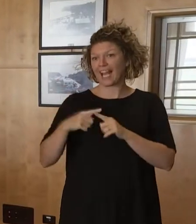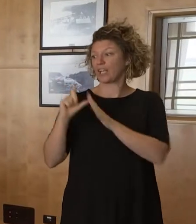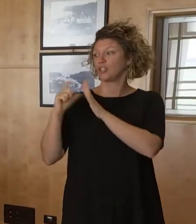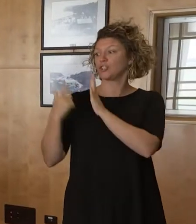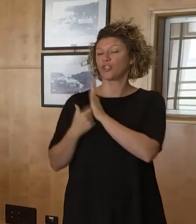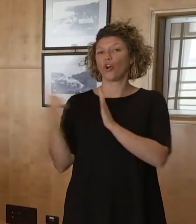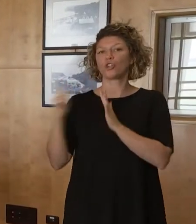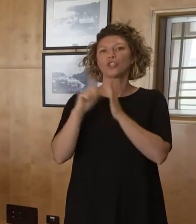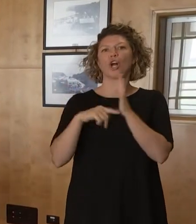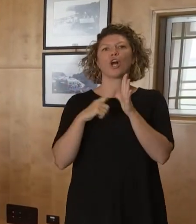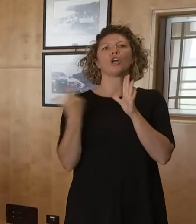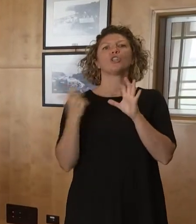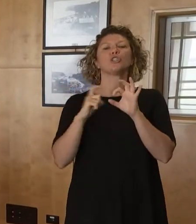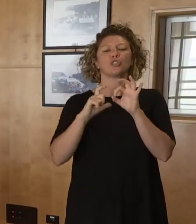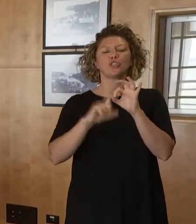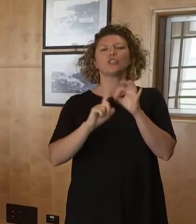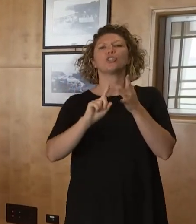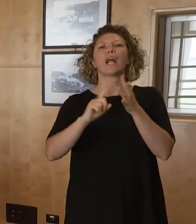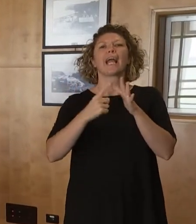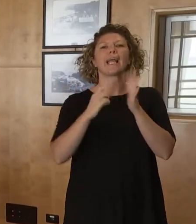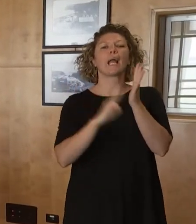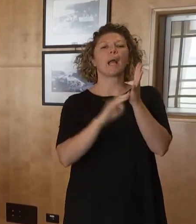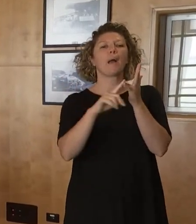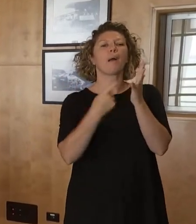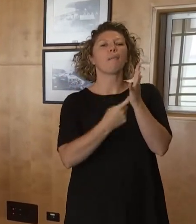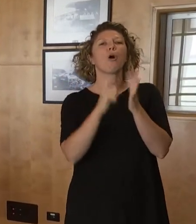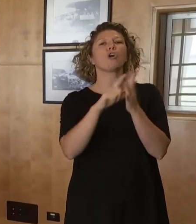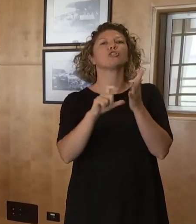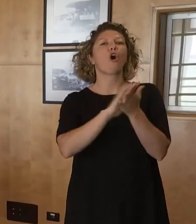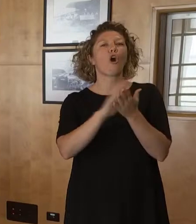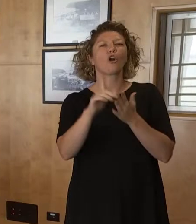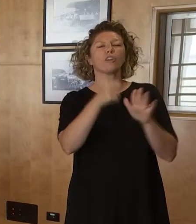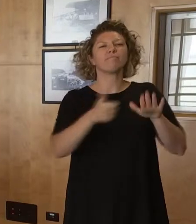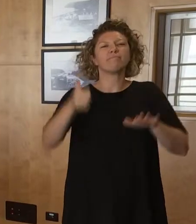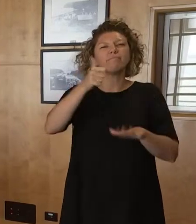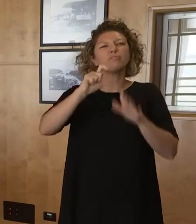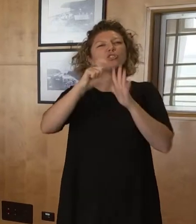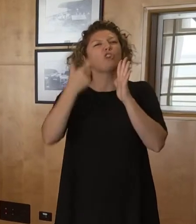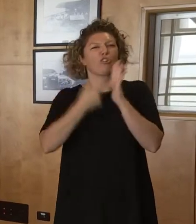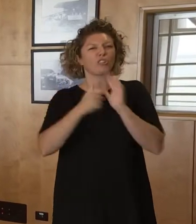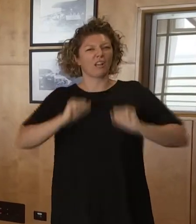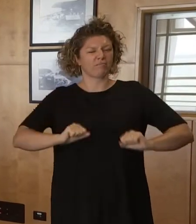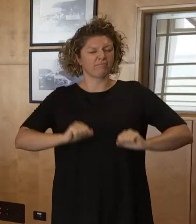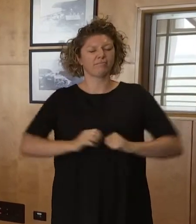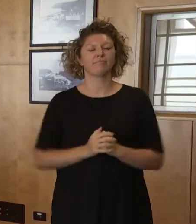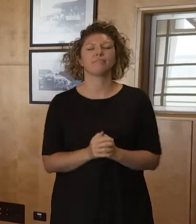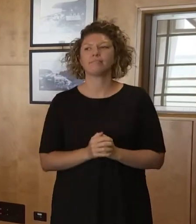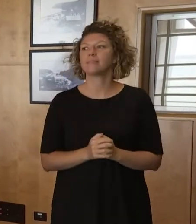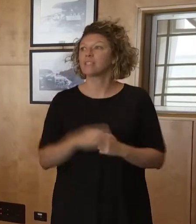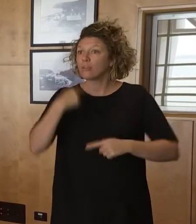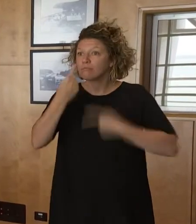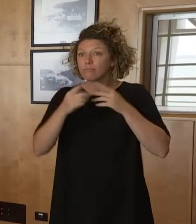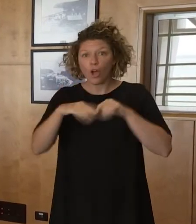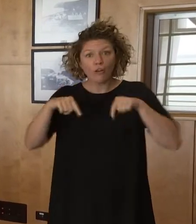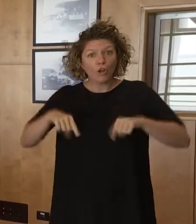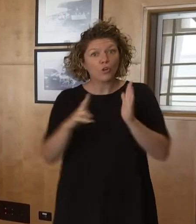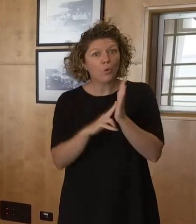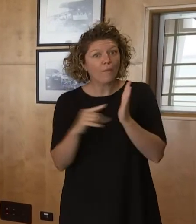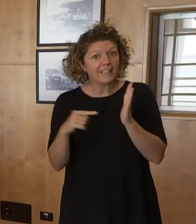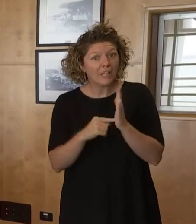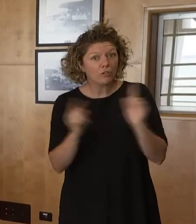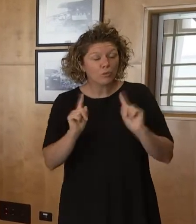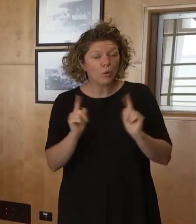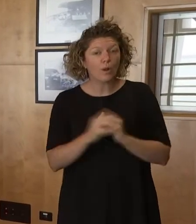Dr Jackie Murdoch, one of our Acting Deputy Chief Health Opposites. For Territorians, an update on the COVID-19 situation. We had